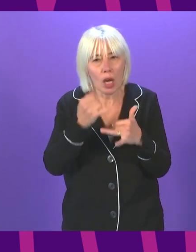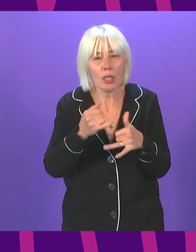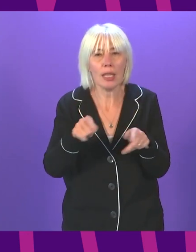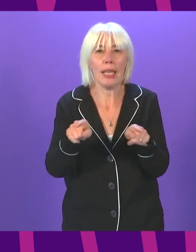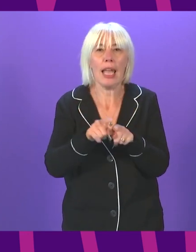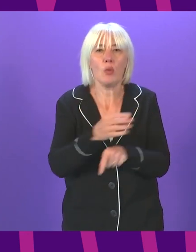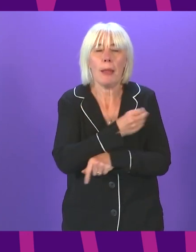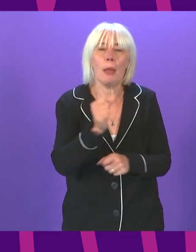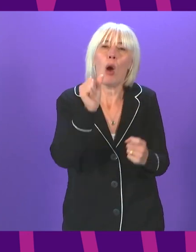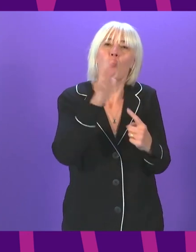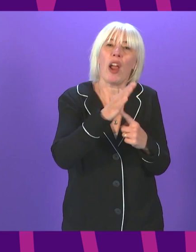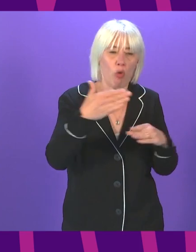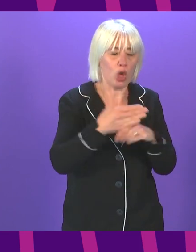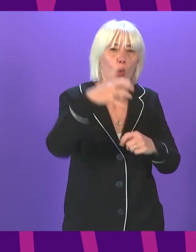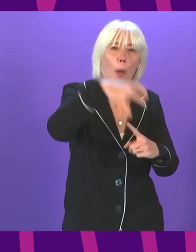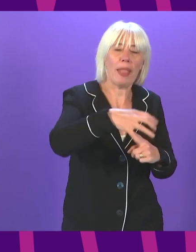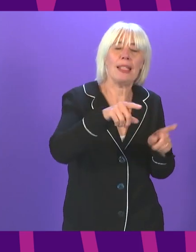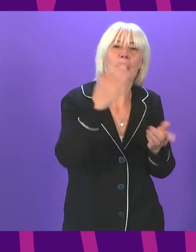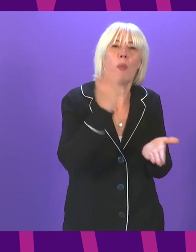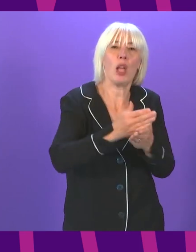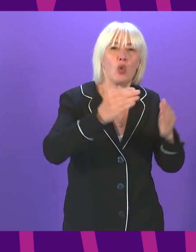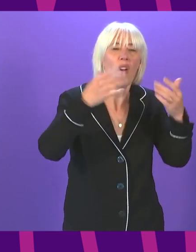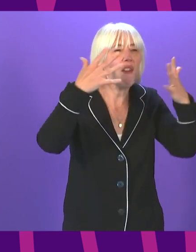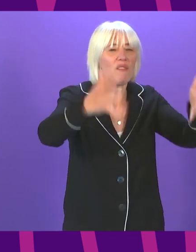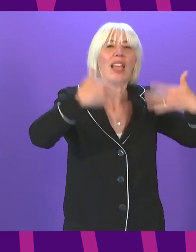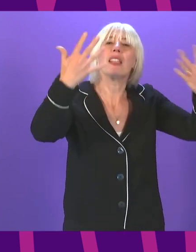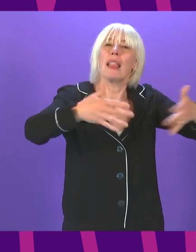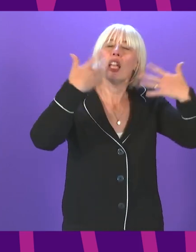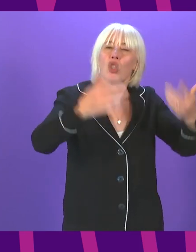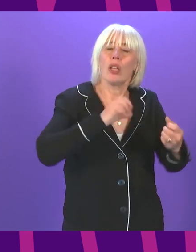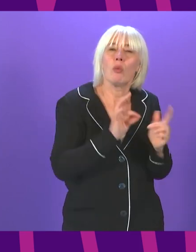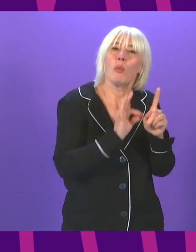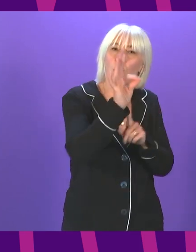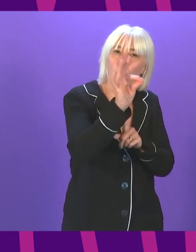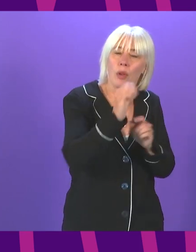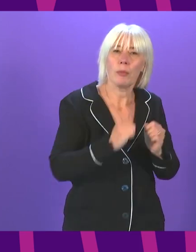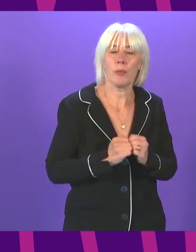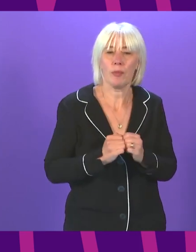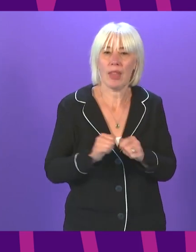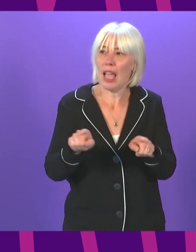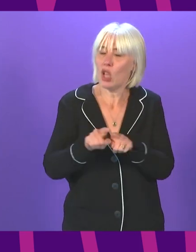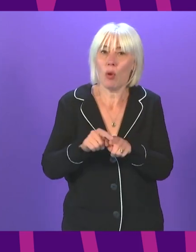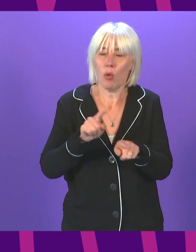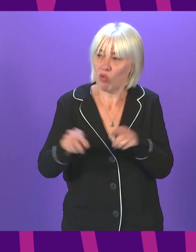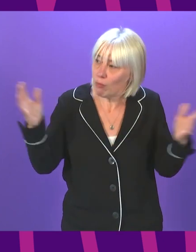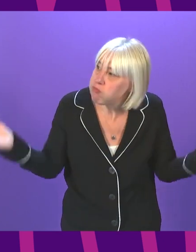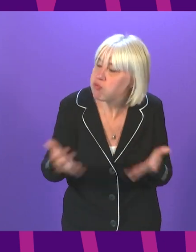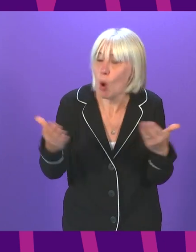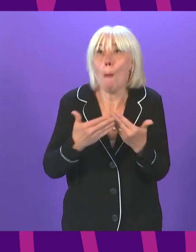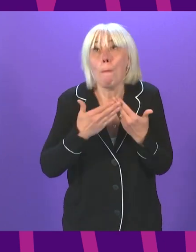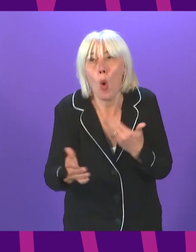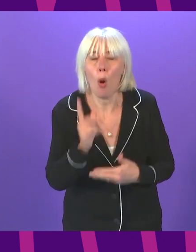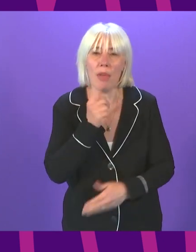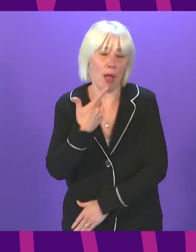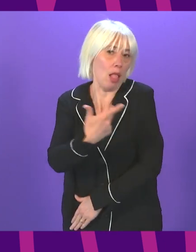priority workplaces. We also continue to do everything possible to drive up the already high uptake of vaccine. Getting